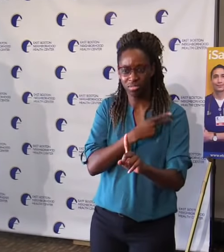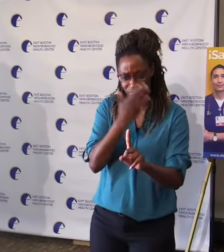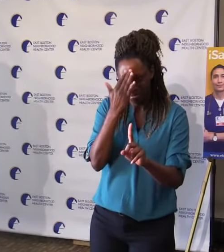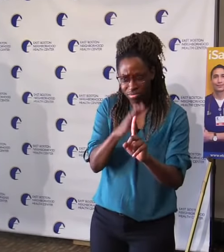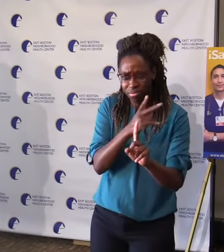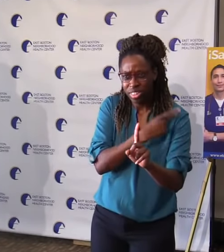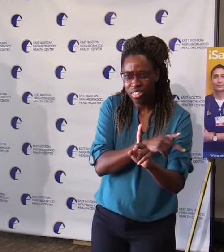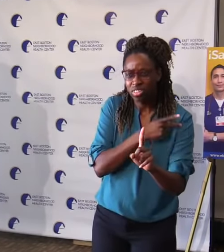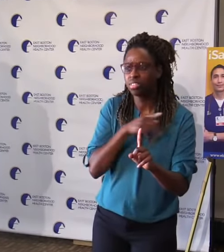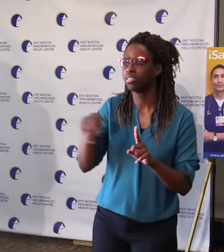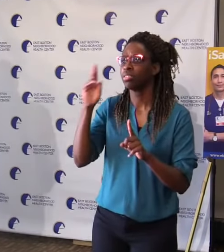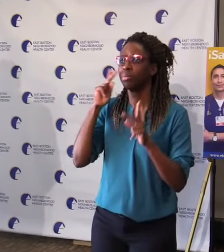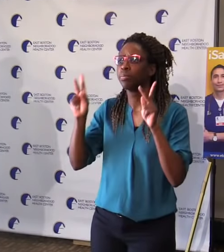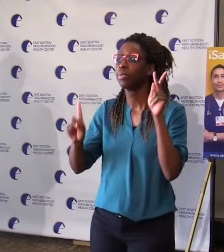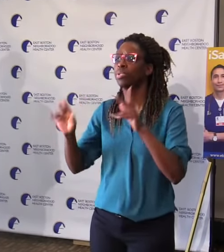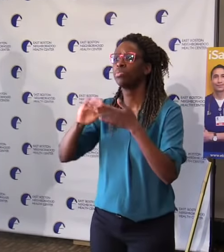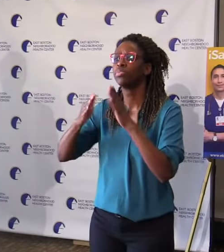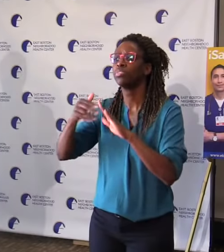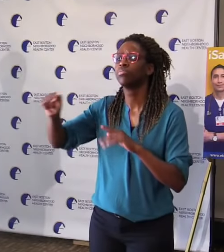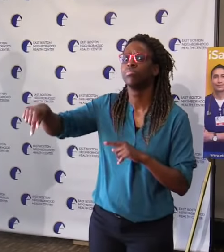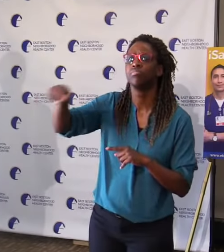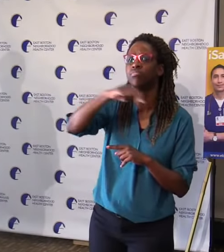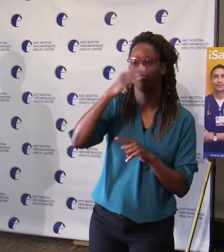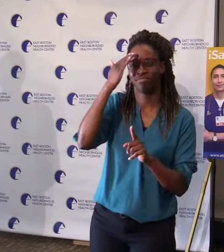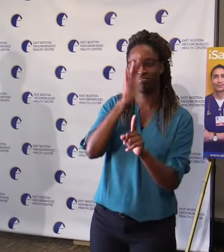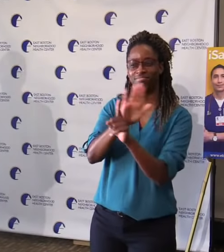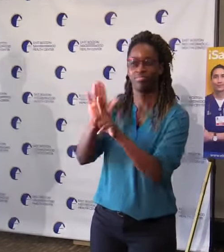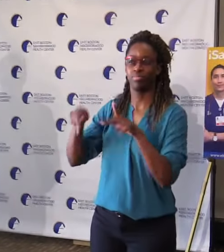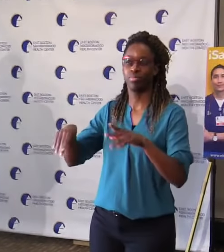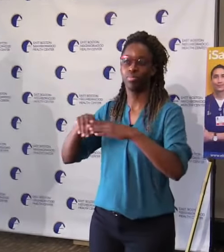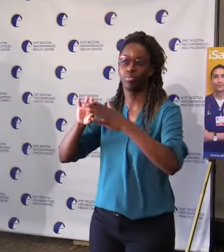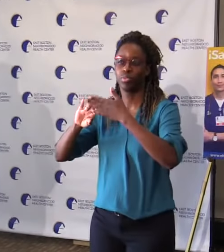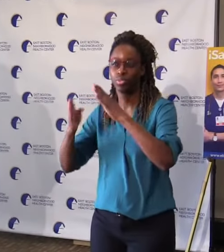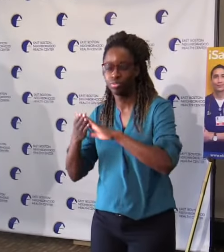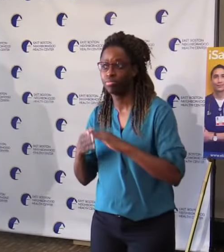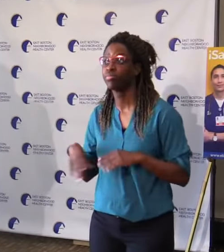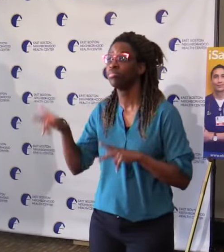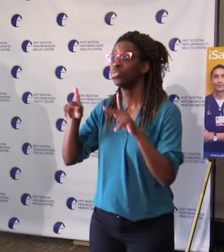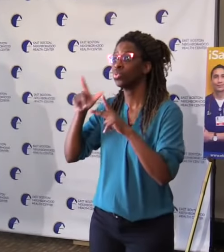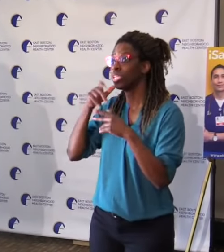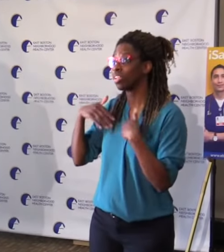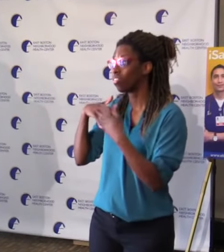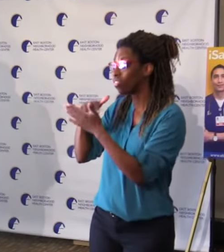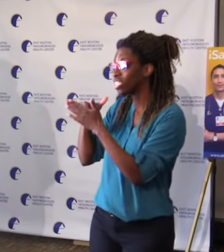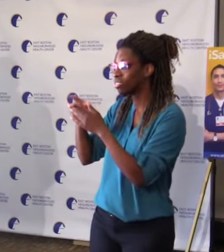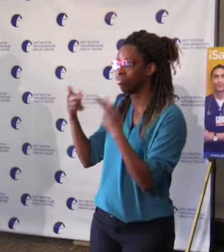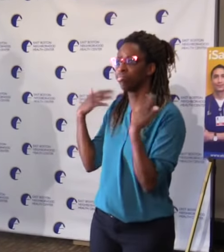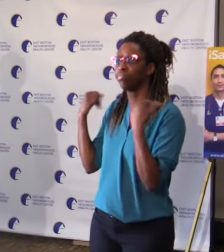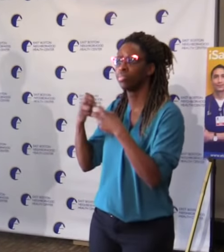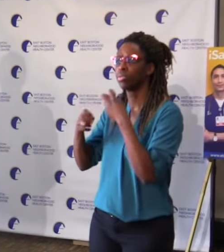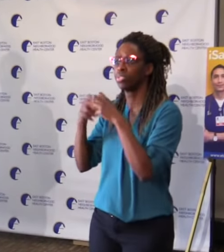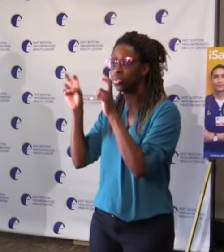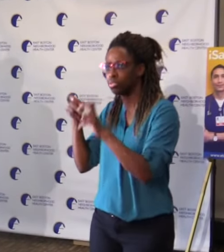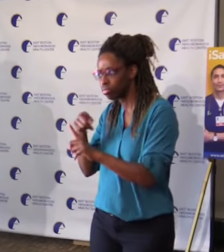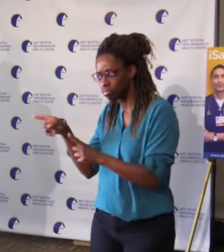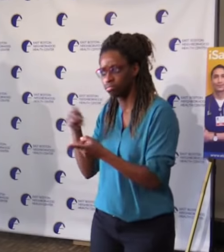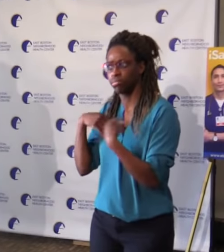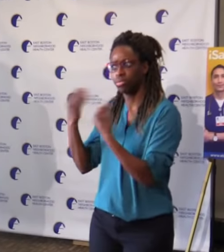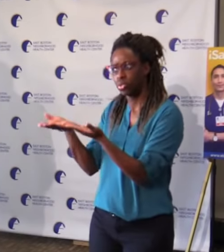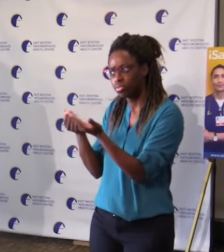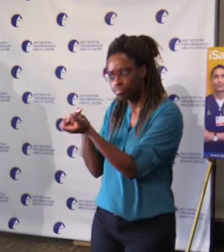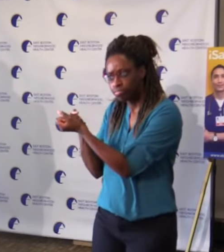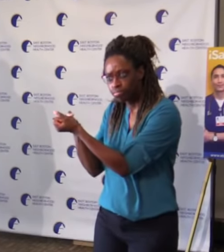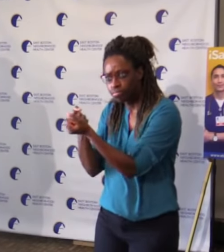in Massachusetts. And they've played a crucial role throughout the course of this pandemic, helping to care for some of the